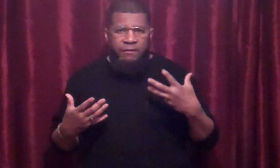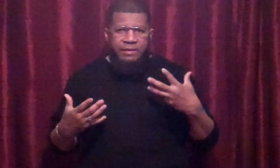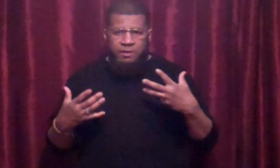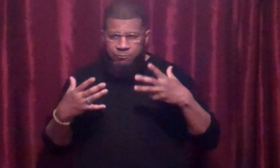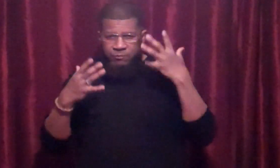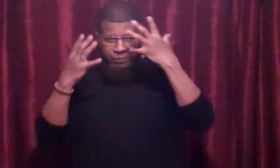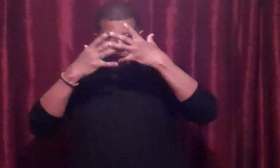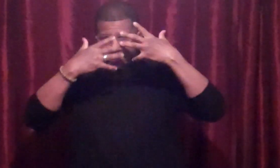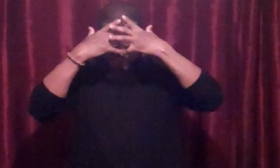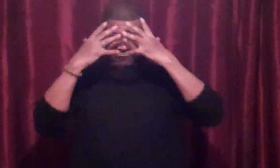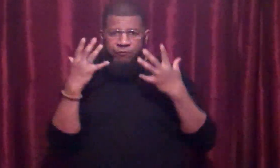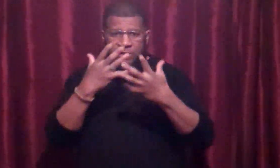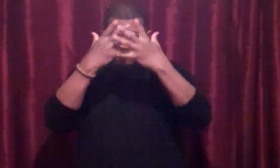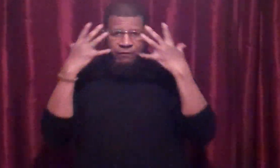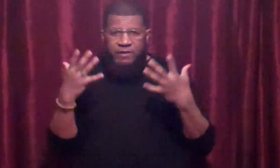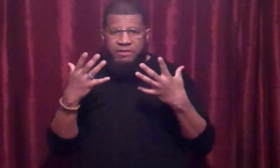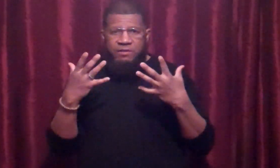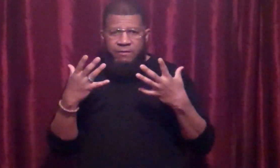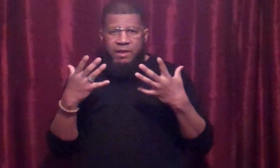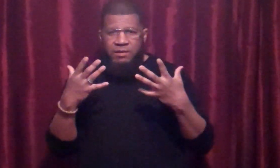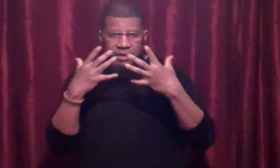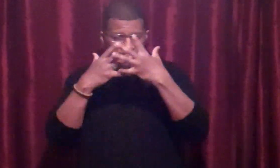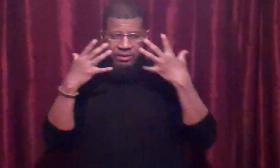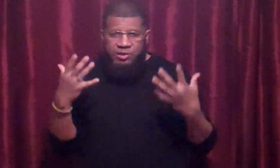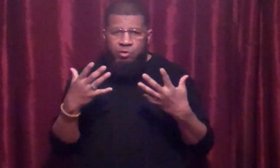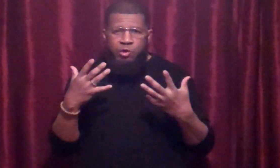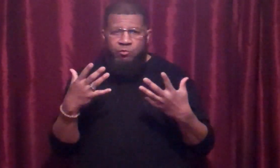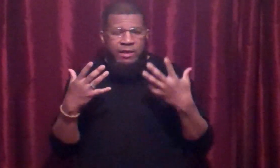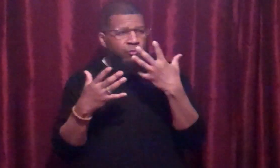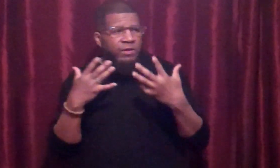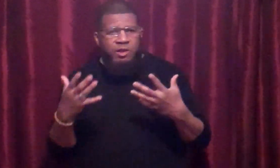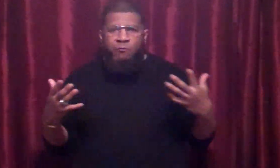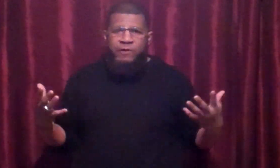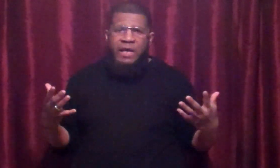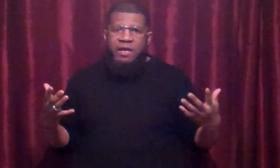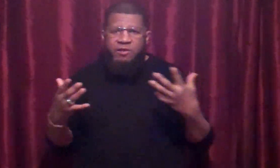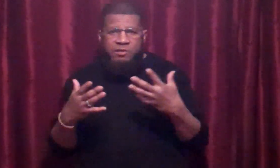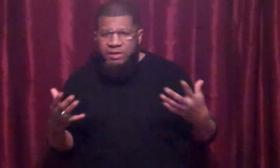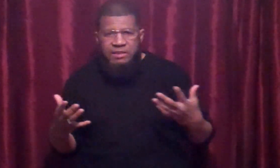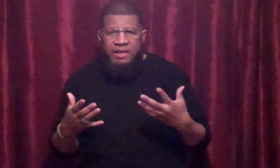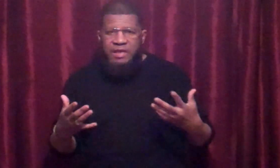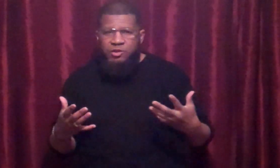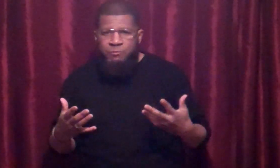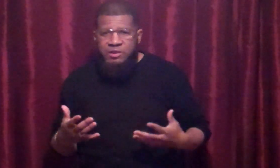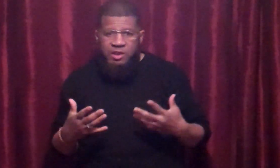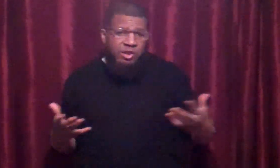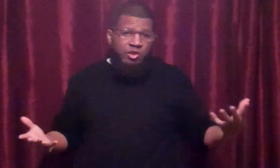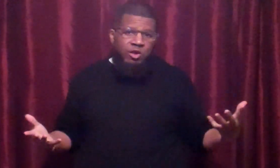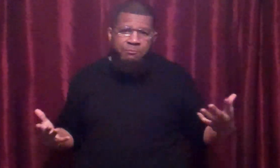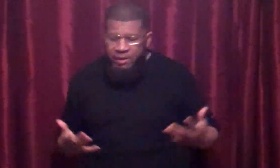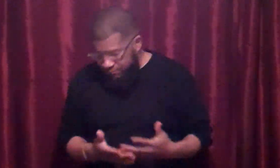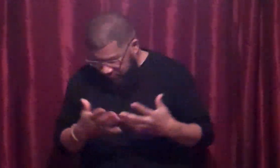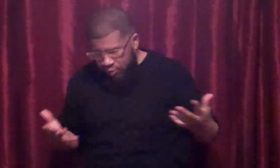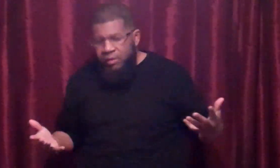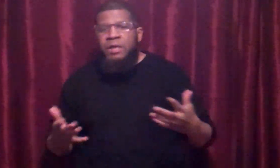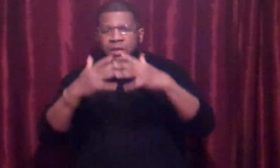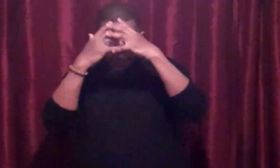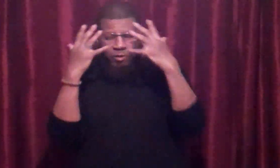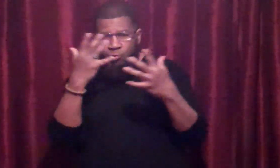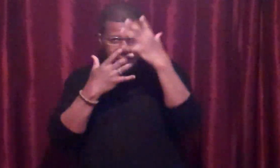all right? People like the front of the face, right? They still do. They don't really go for the ears and things like that too much. And they should, but, you know, they want